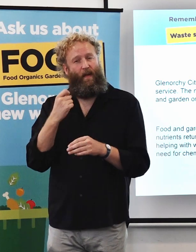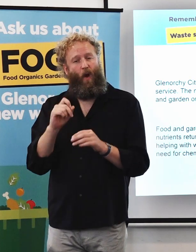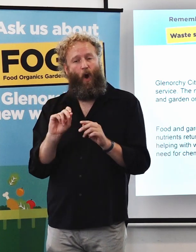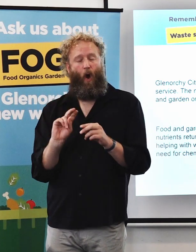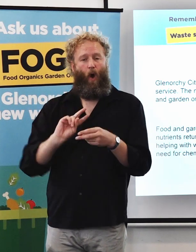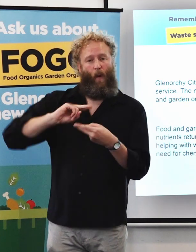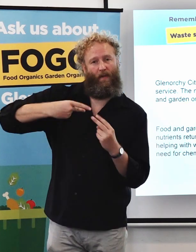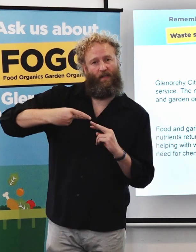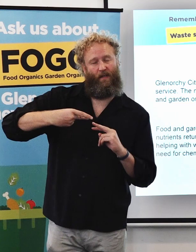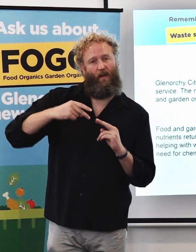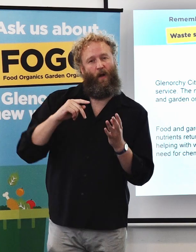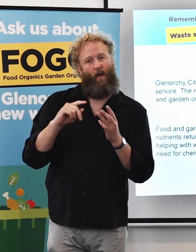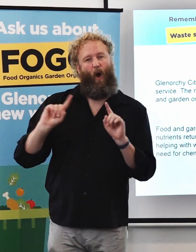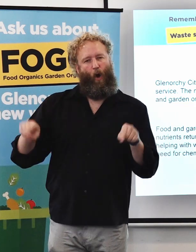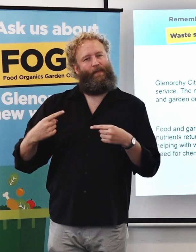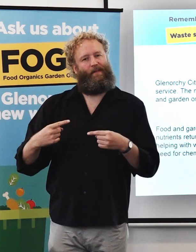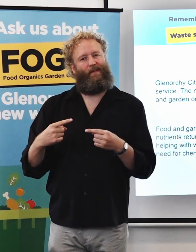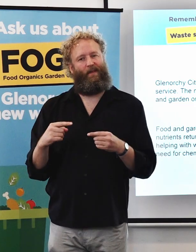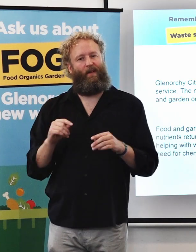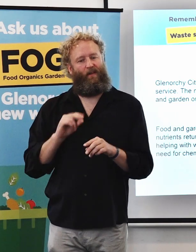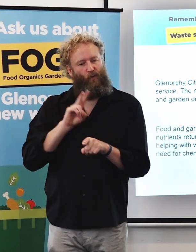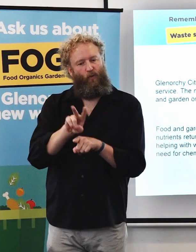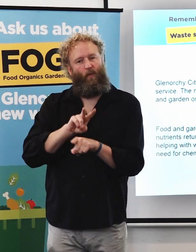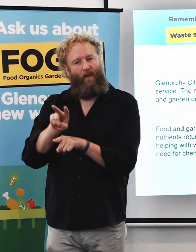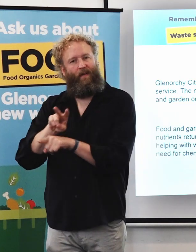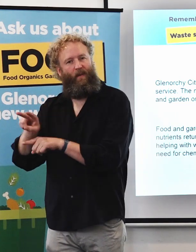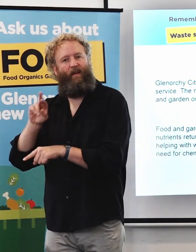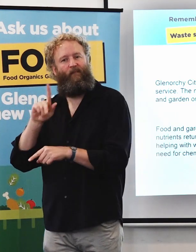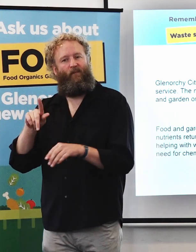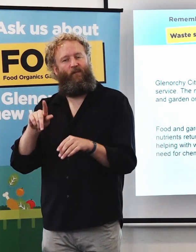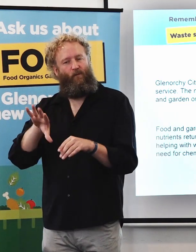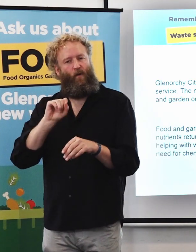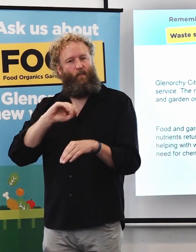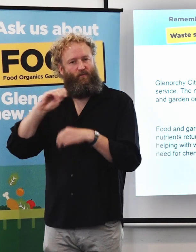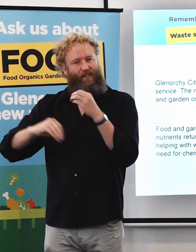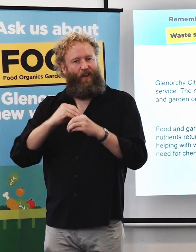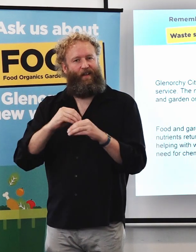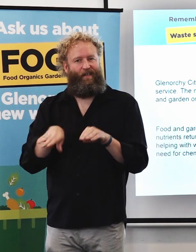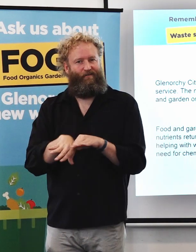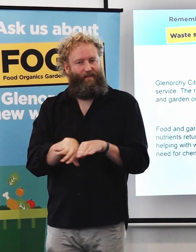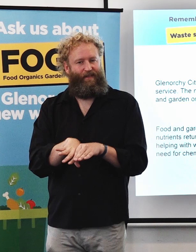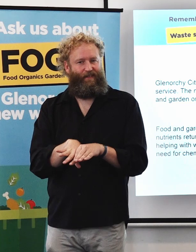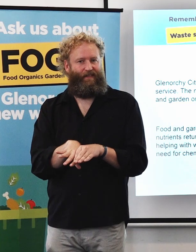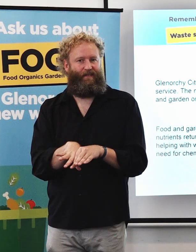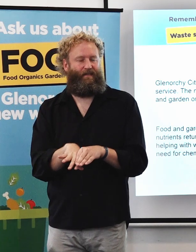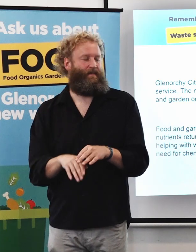one week, the following Monday will be your FOGO bin collection. So what every household will receive is the